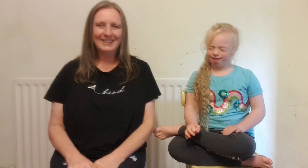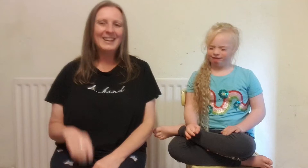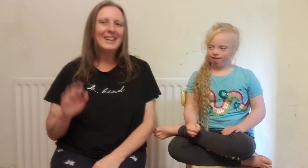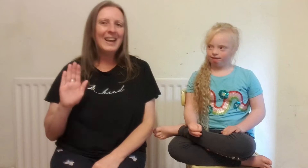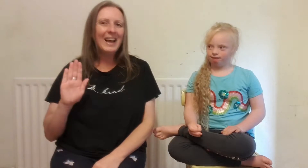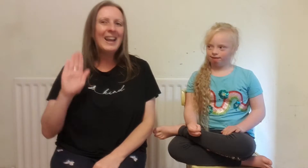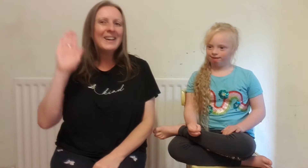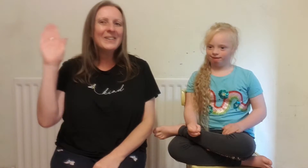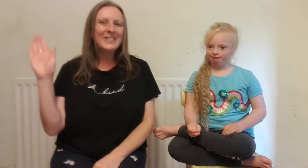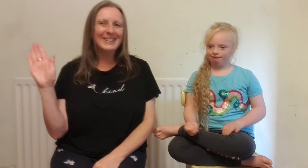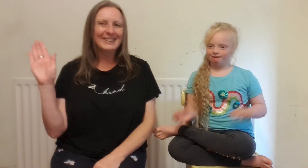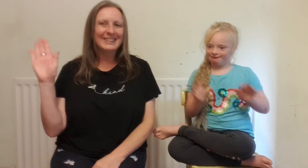Hello.